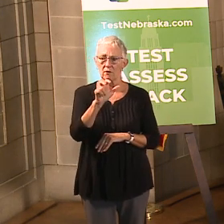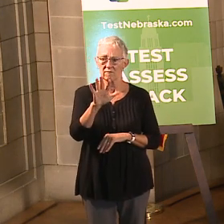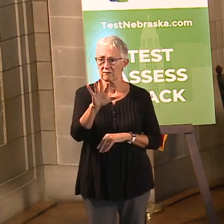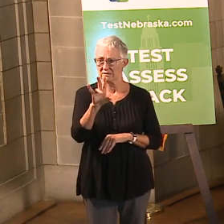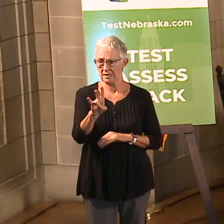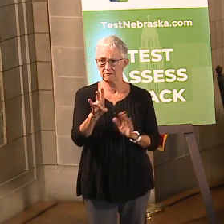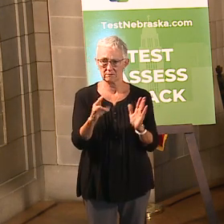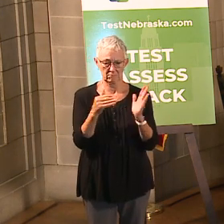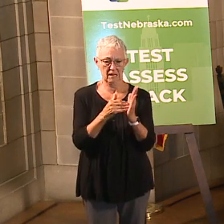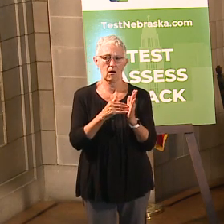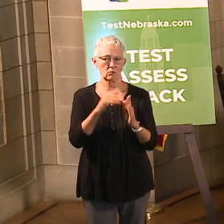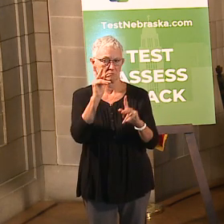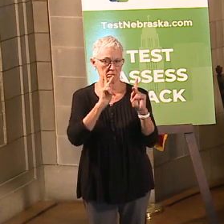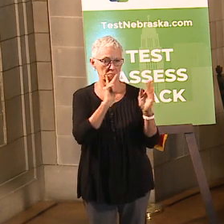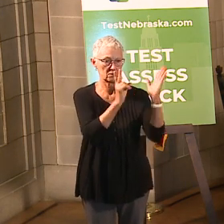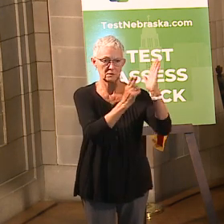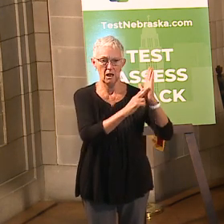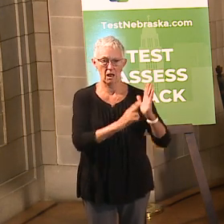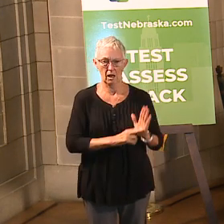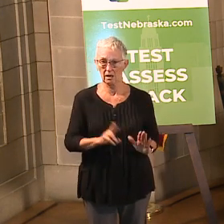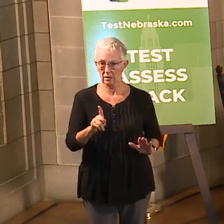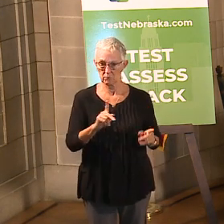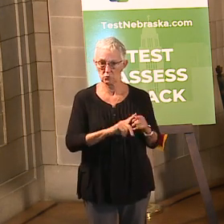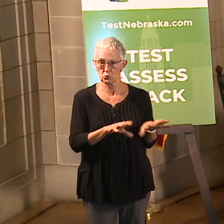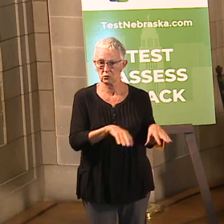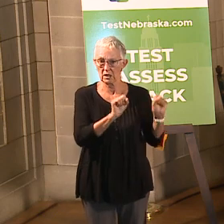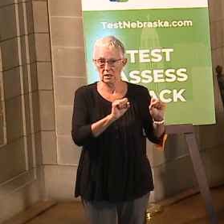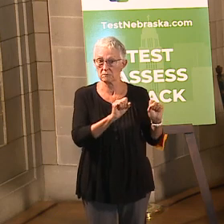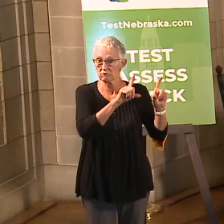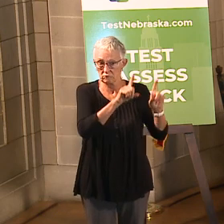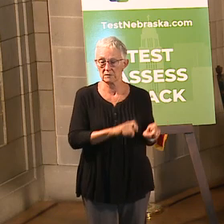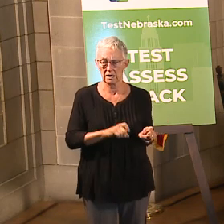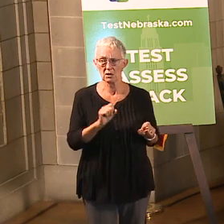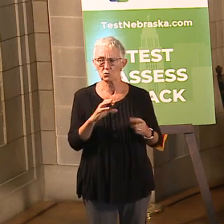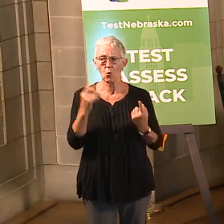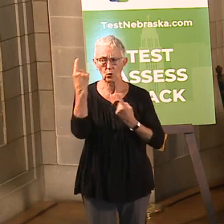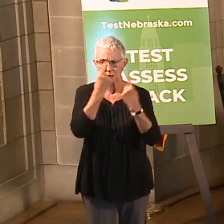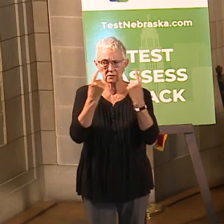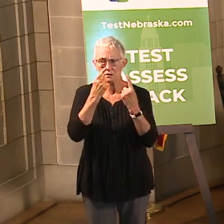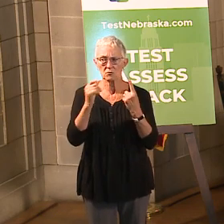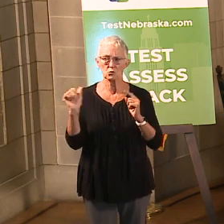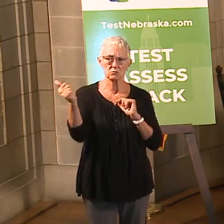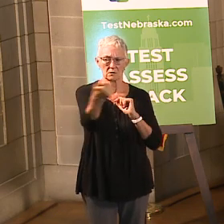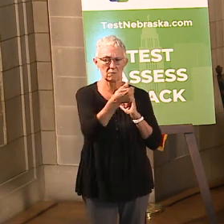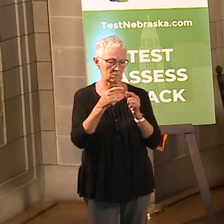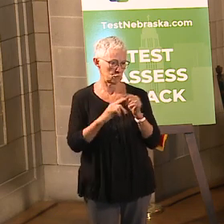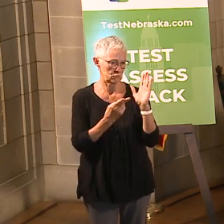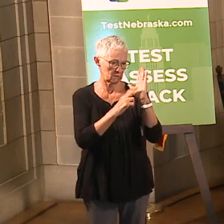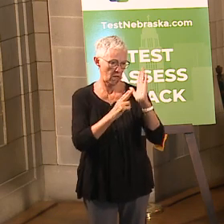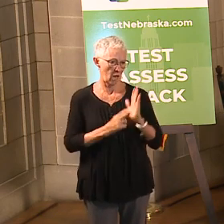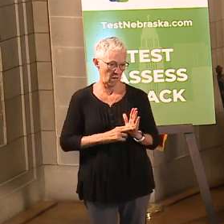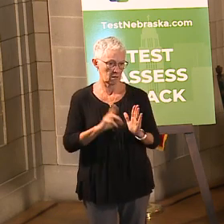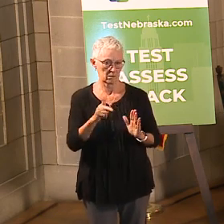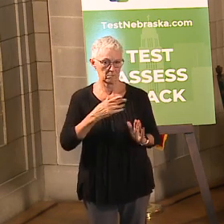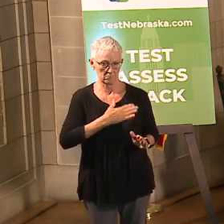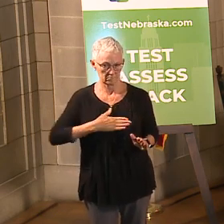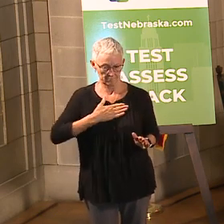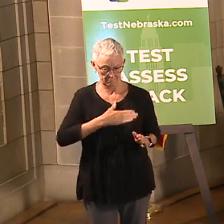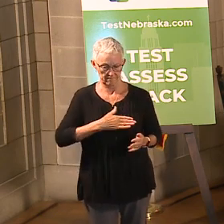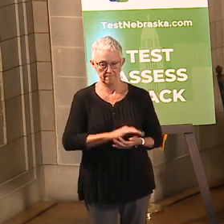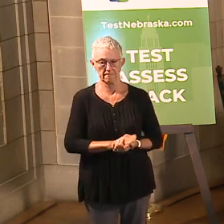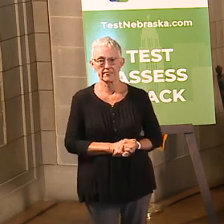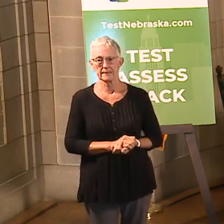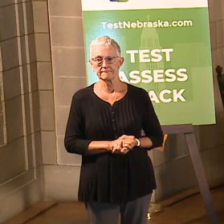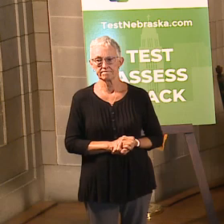have signed up through testnebraska.com, so please consider testnebraska.com. One of the things